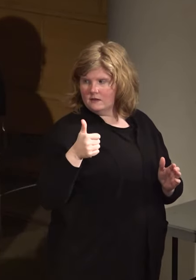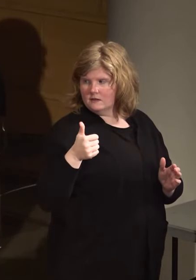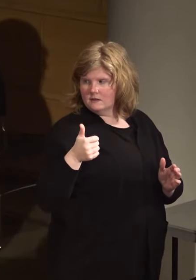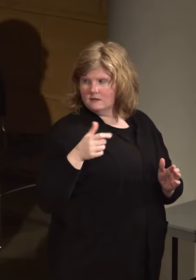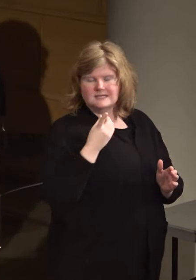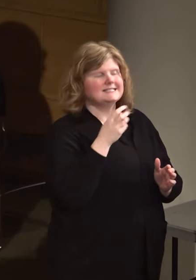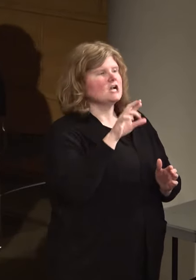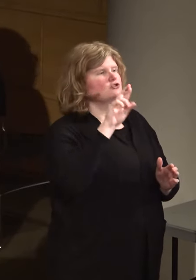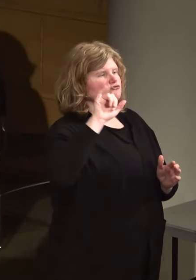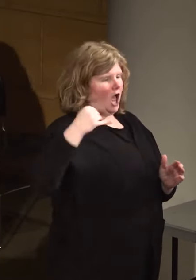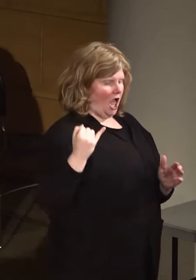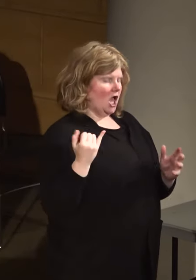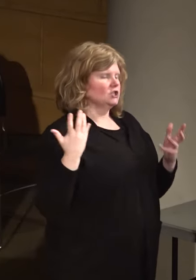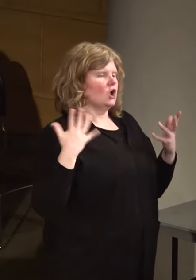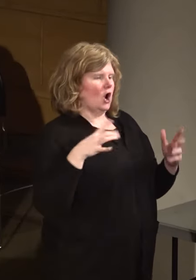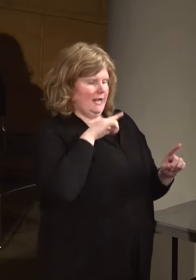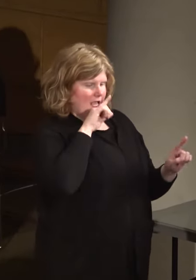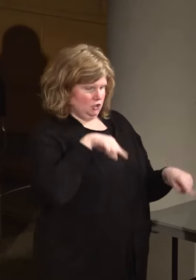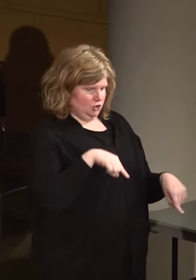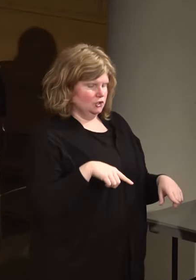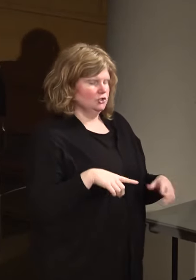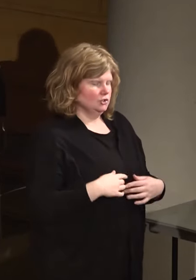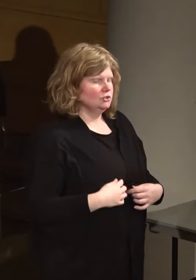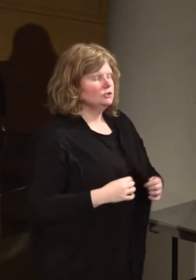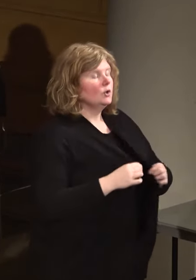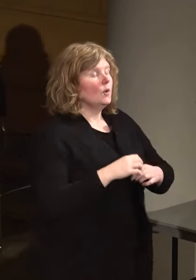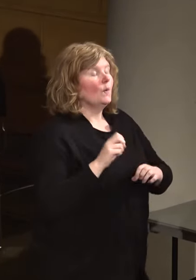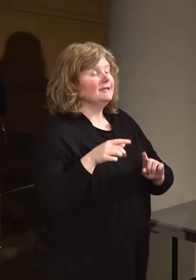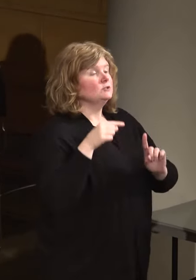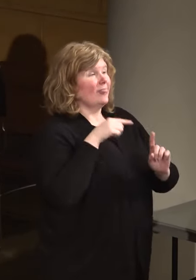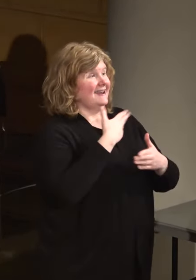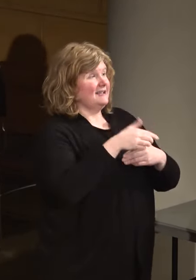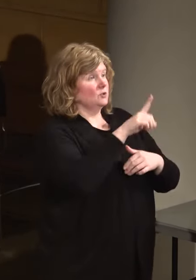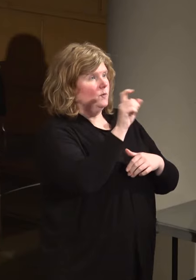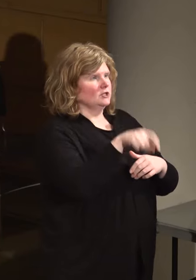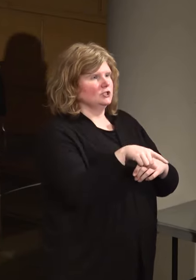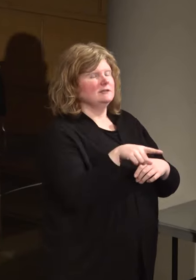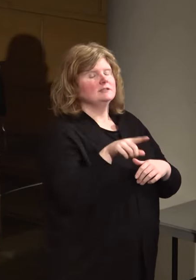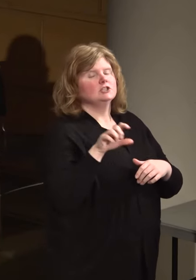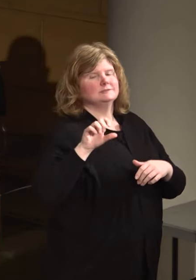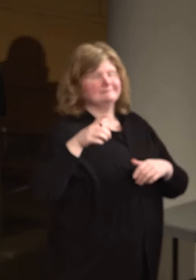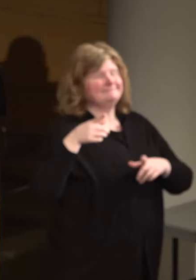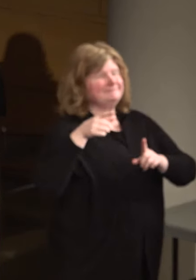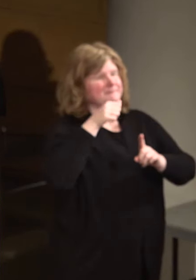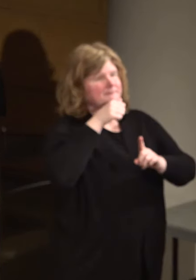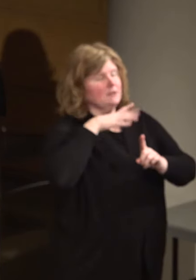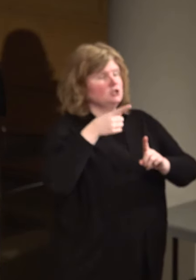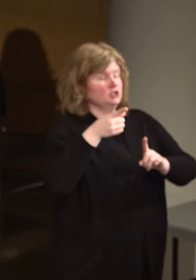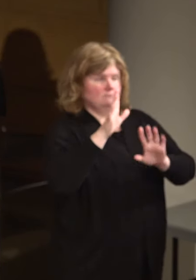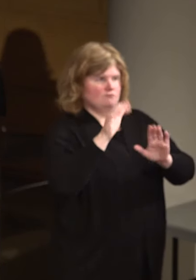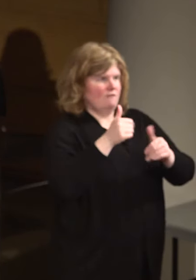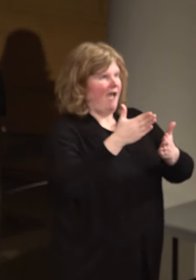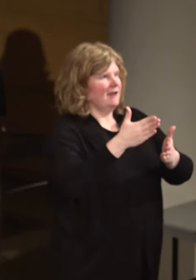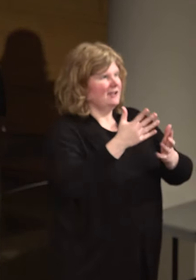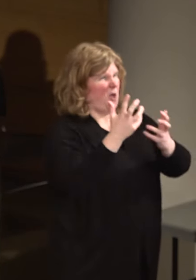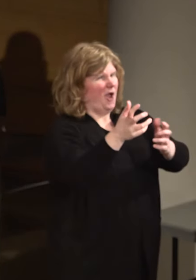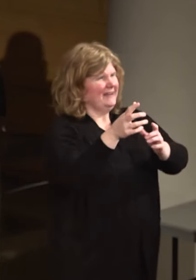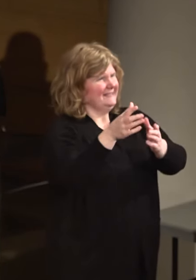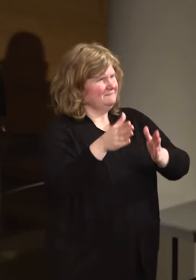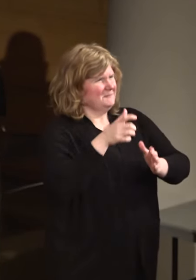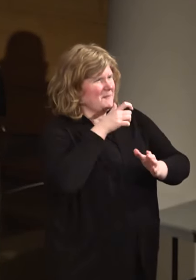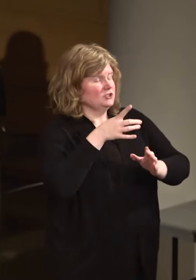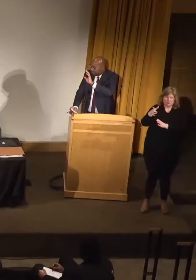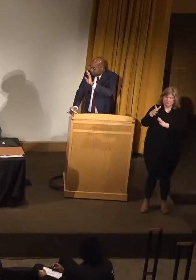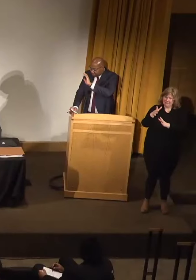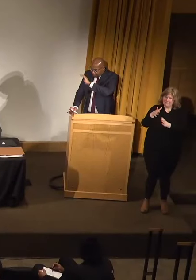Dr. Rod. Yes. This goes to – and she provided ample examples of the